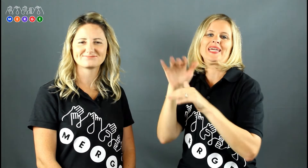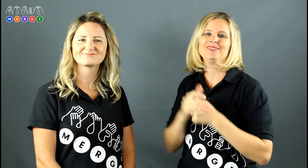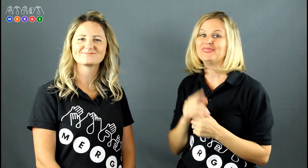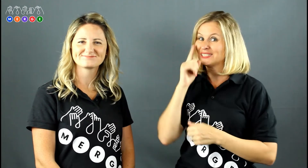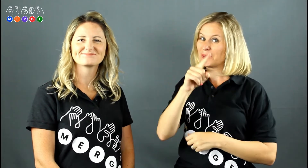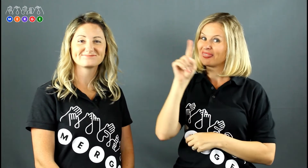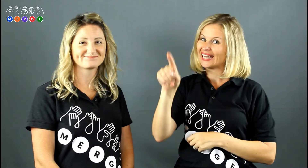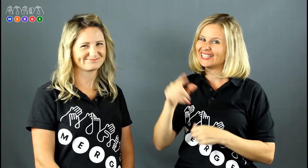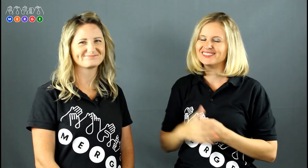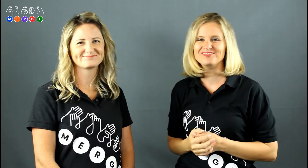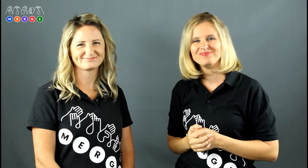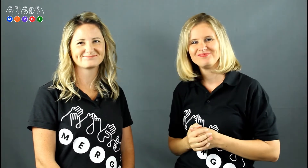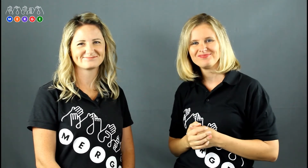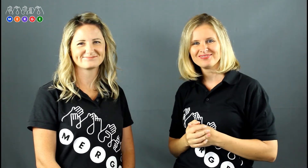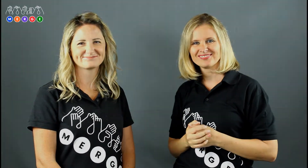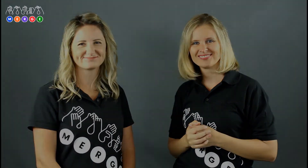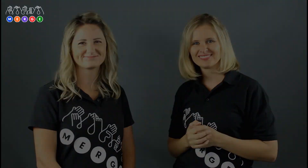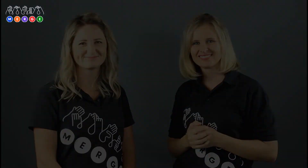website there and you'll be able to see more information. See you there.